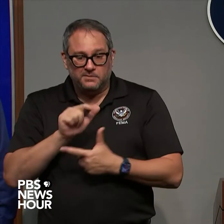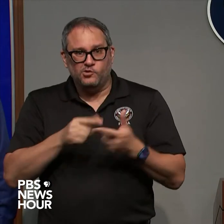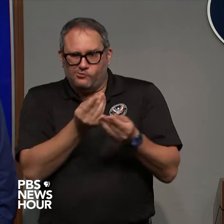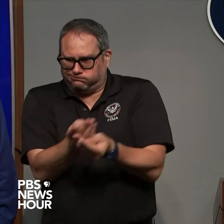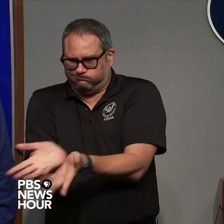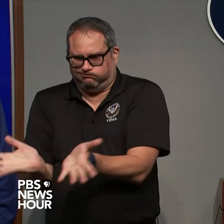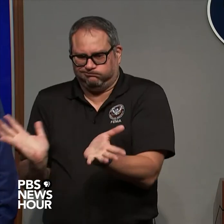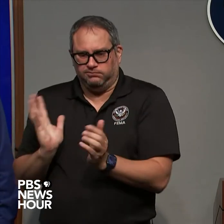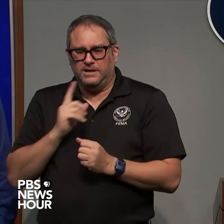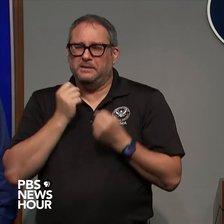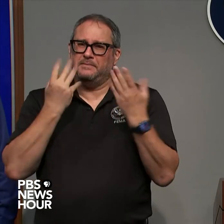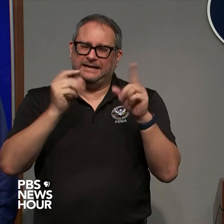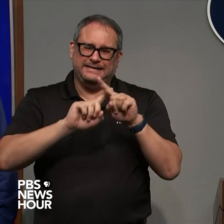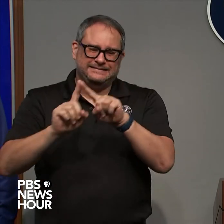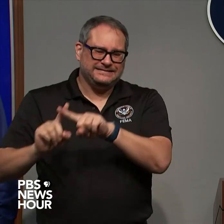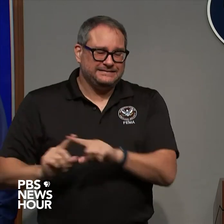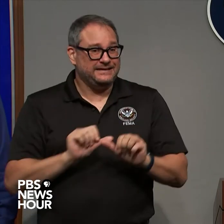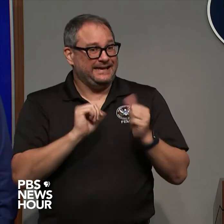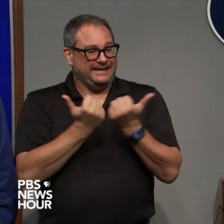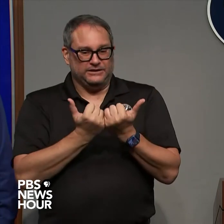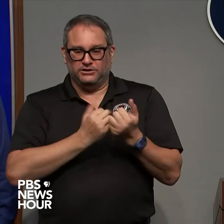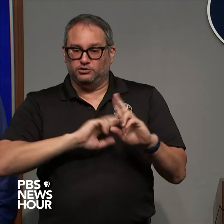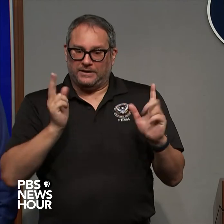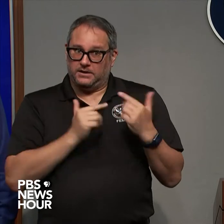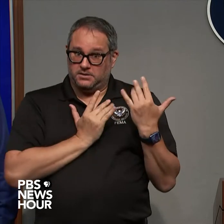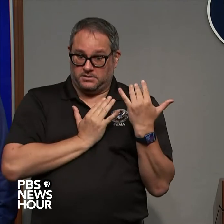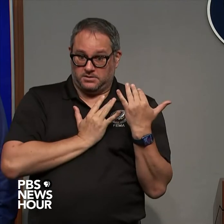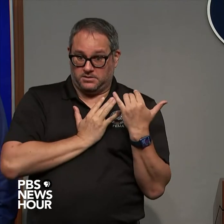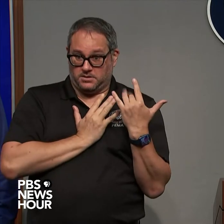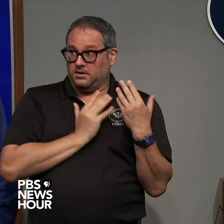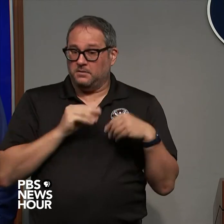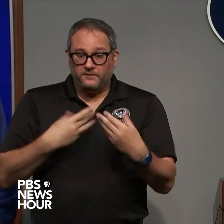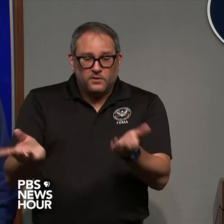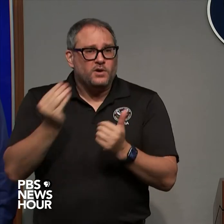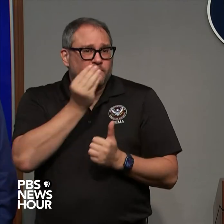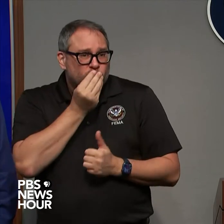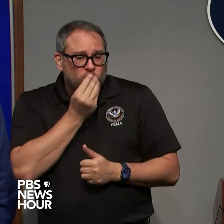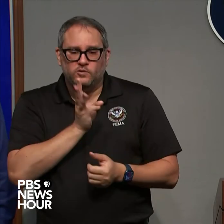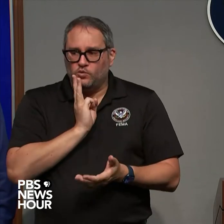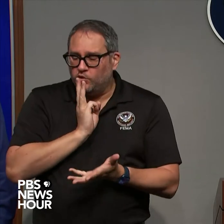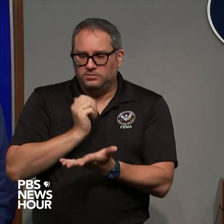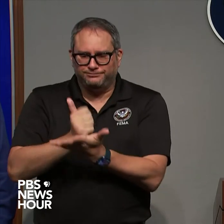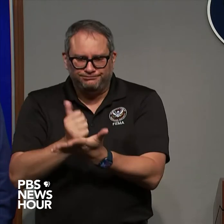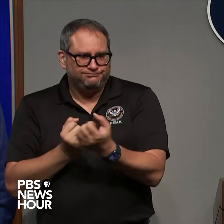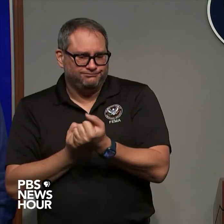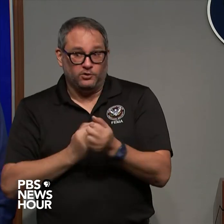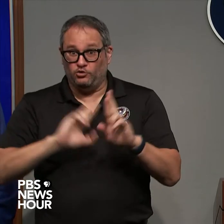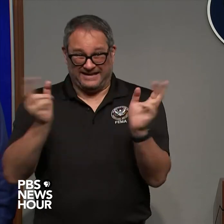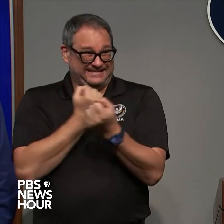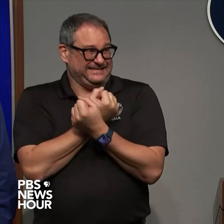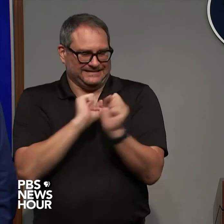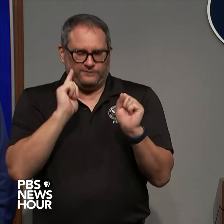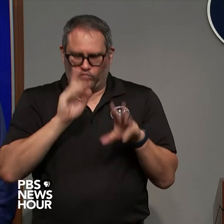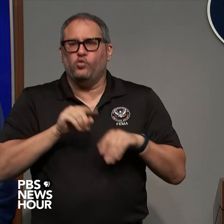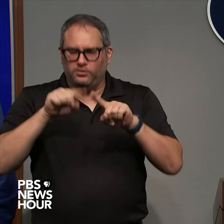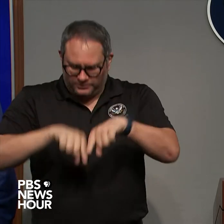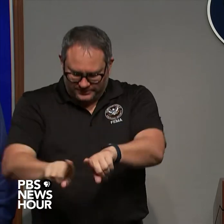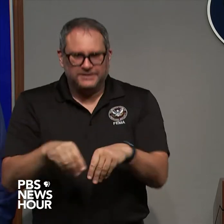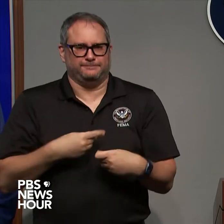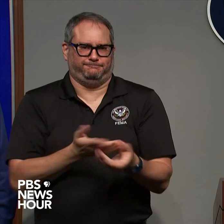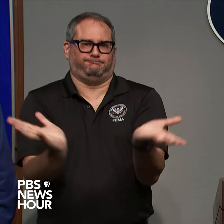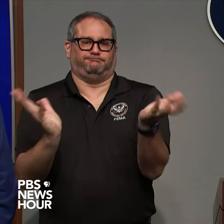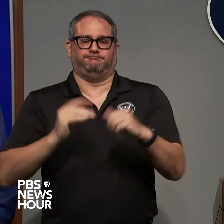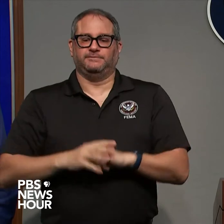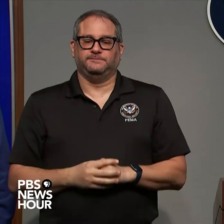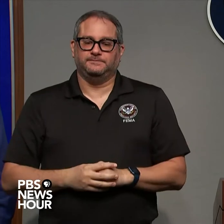staged and prepared to perform feeding operations as soon as it is safe to do so we have provided Florida with